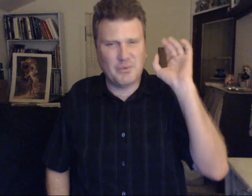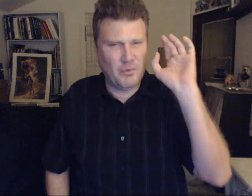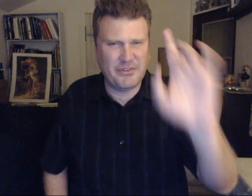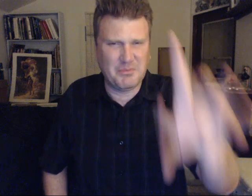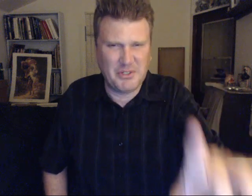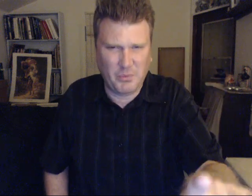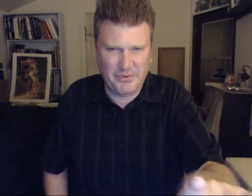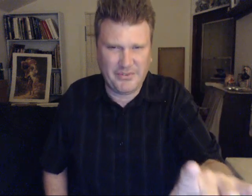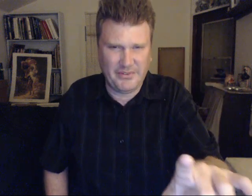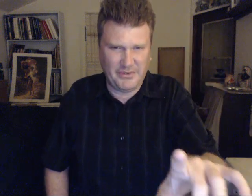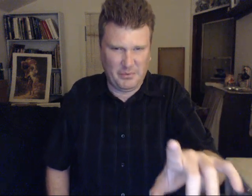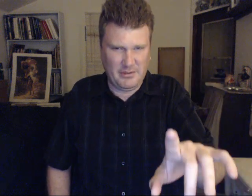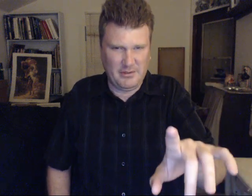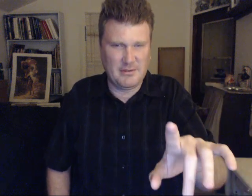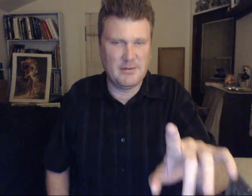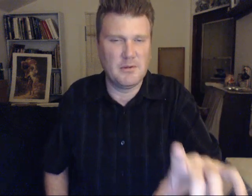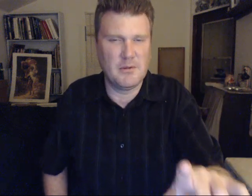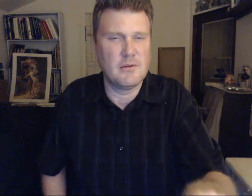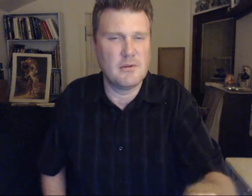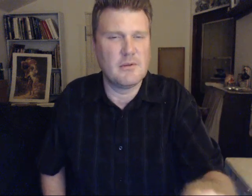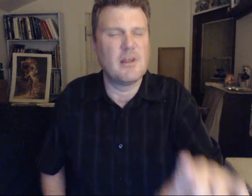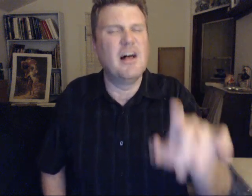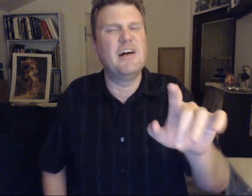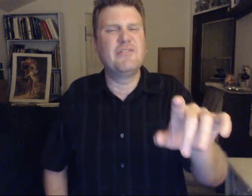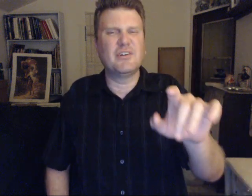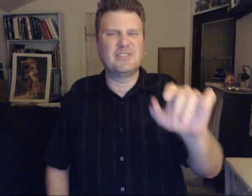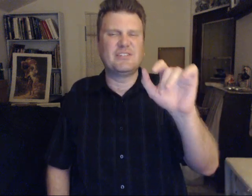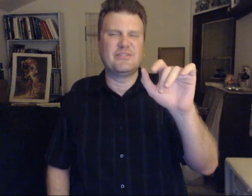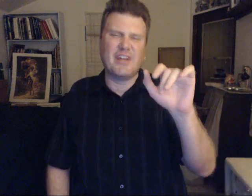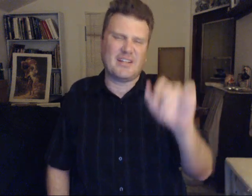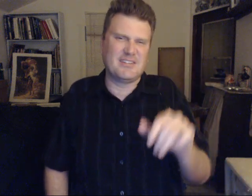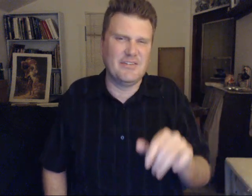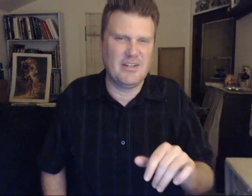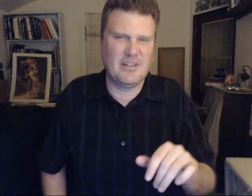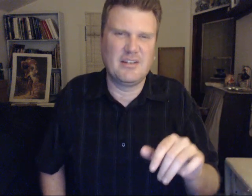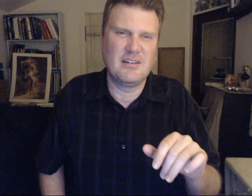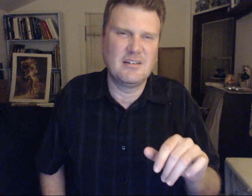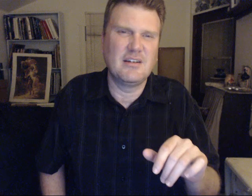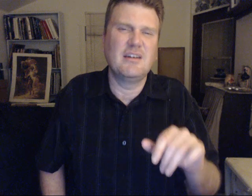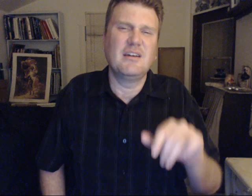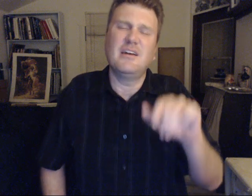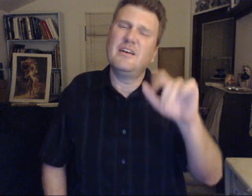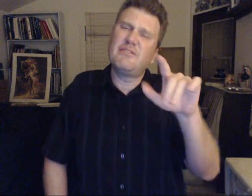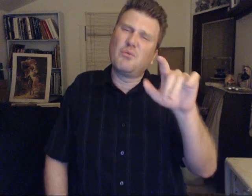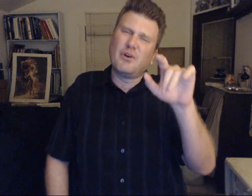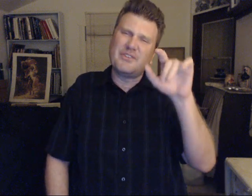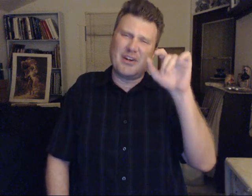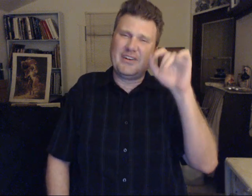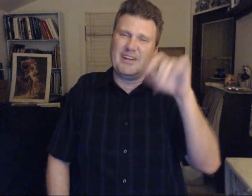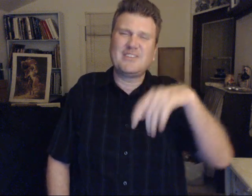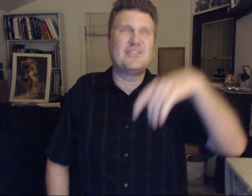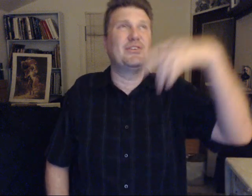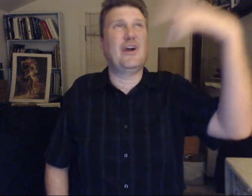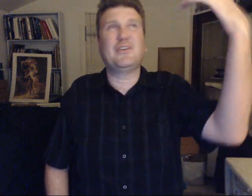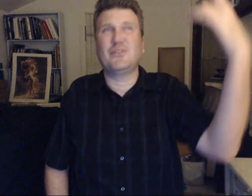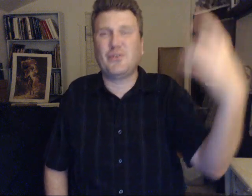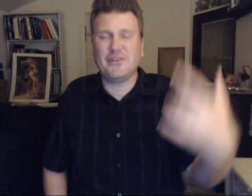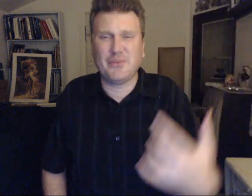worlds much worse than this one. A heavier dents of negativity. Even worlds that are connected to your extraterrestrial